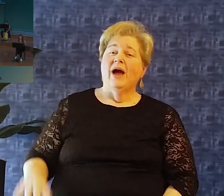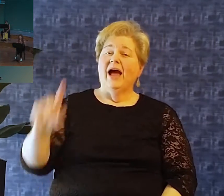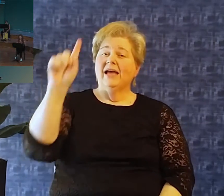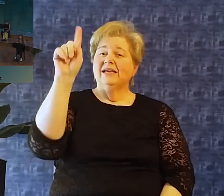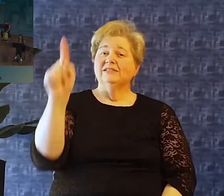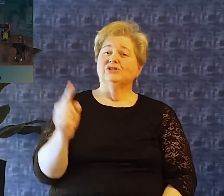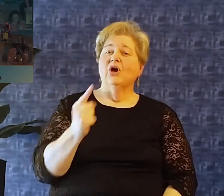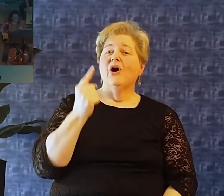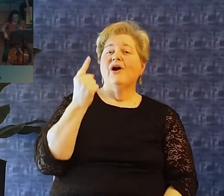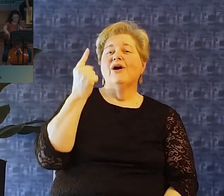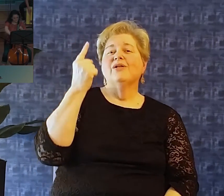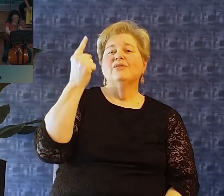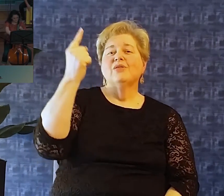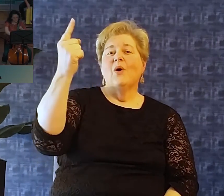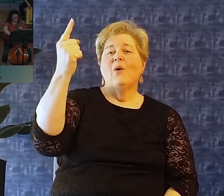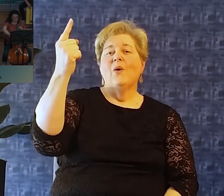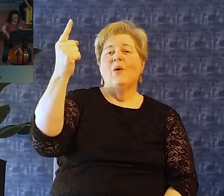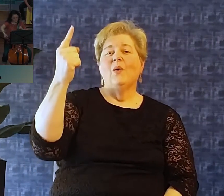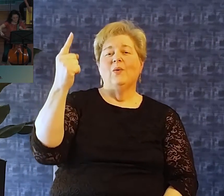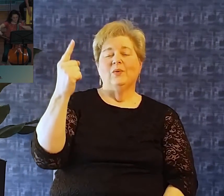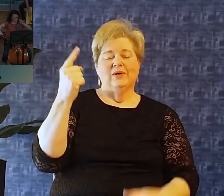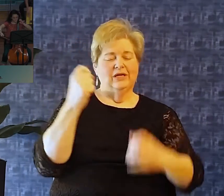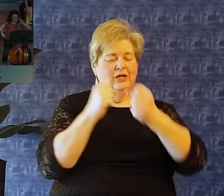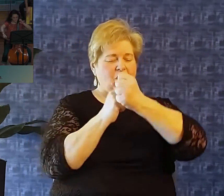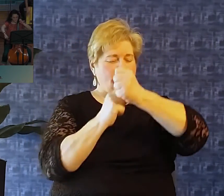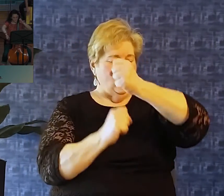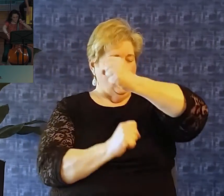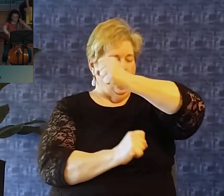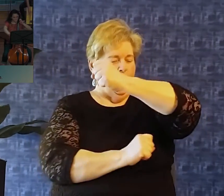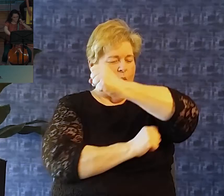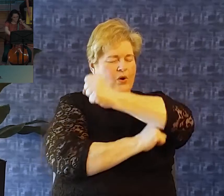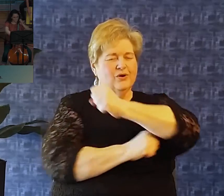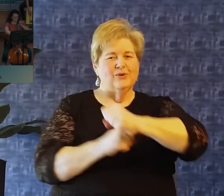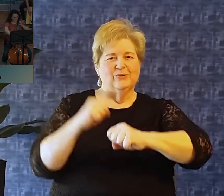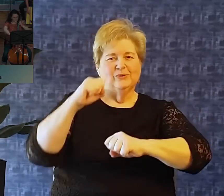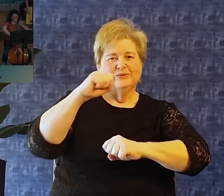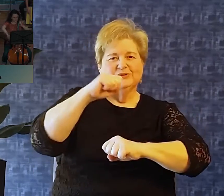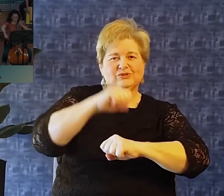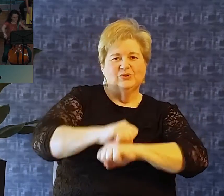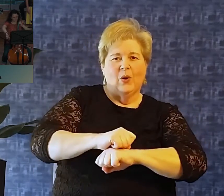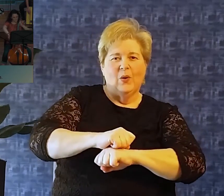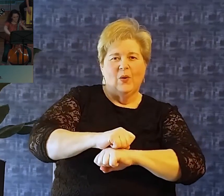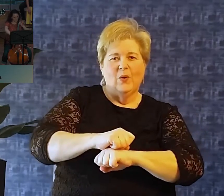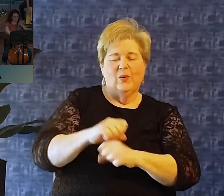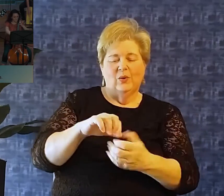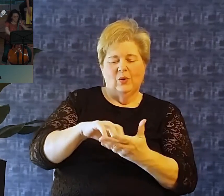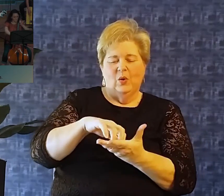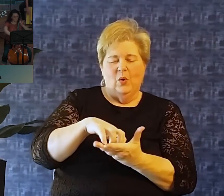Christ the Lord, cornerstone